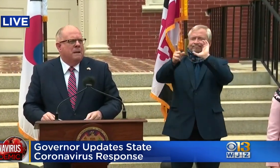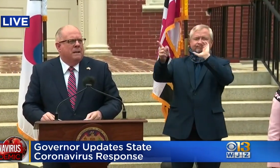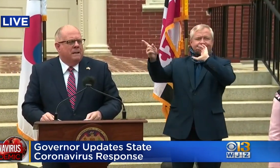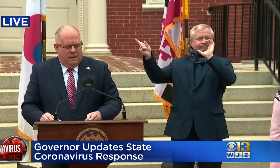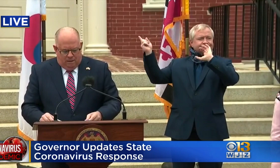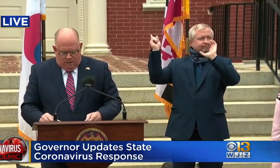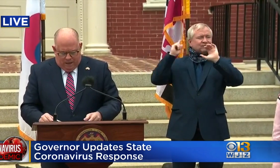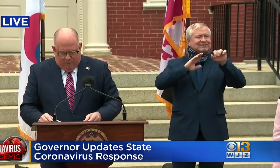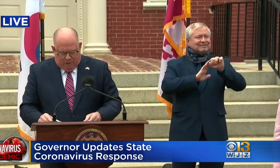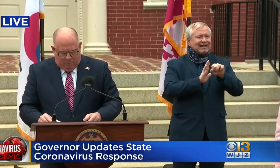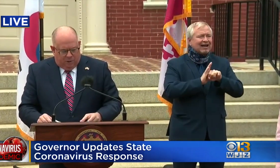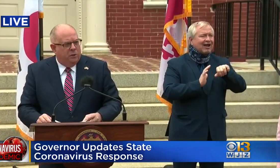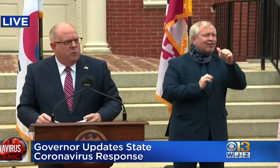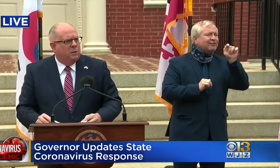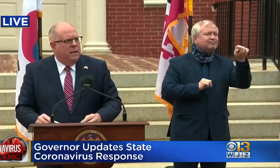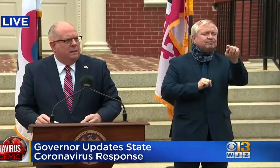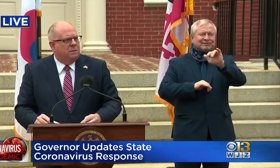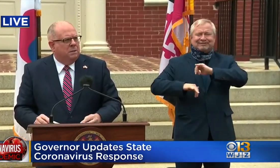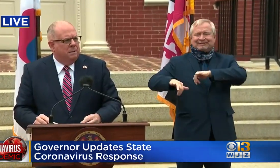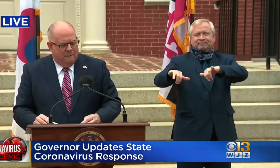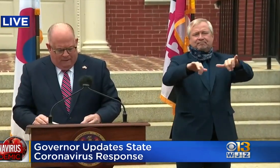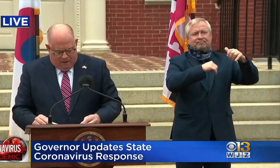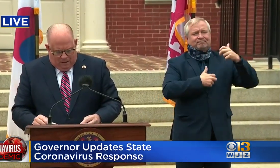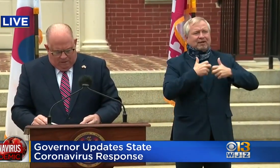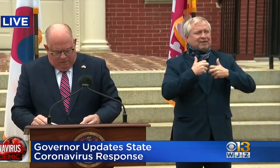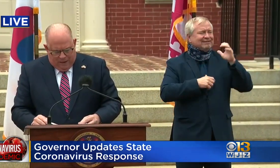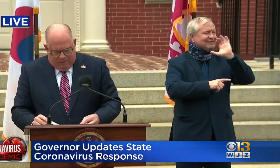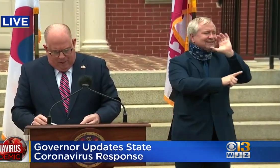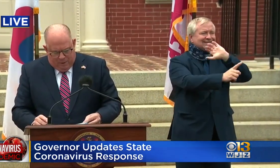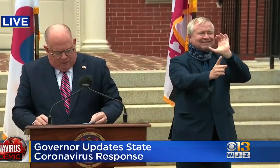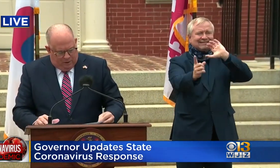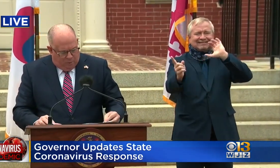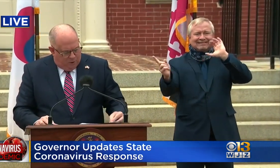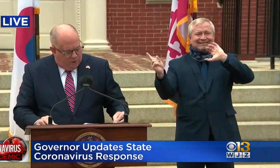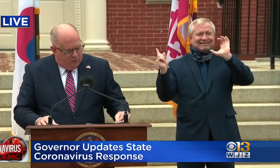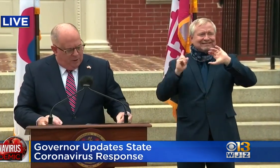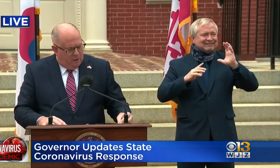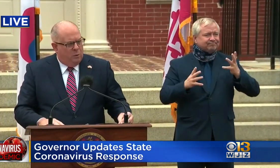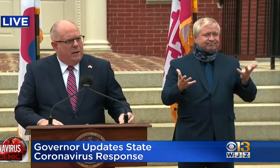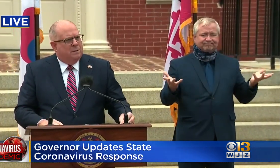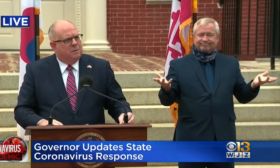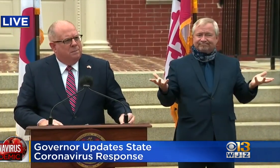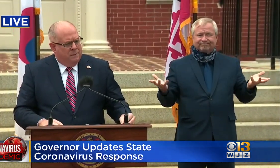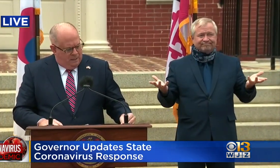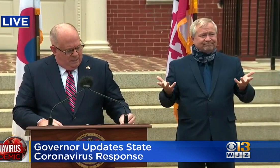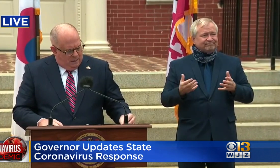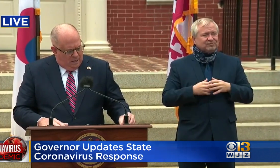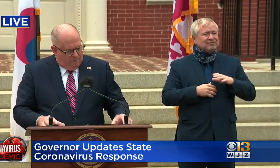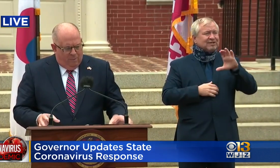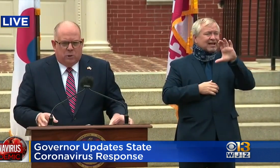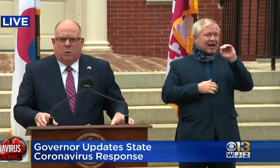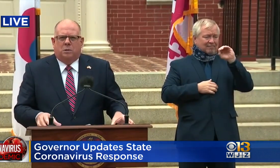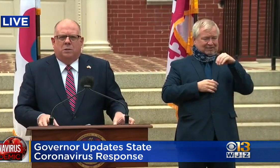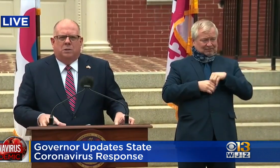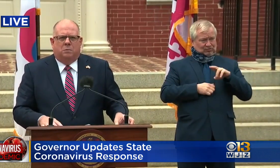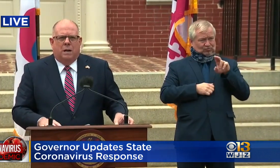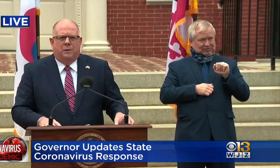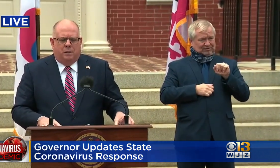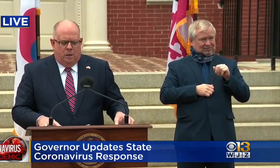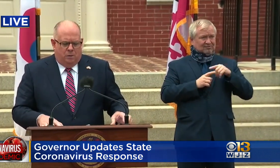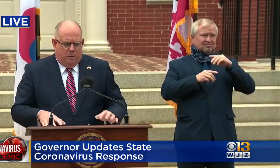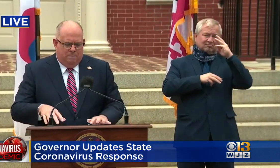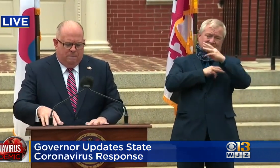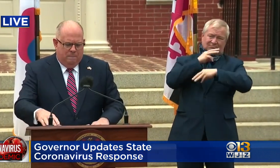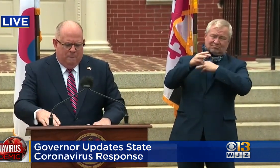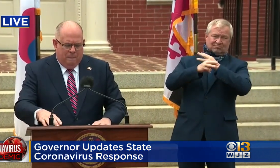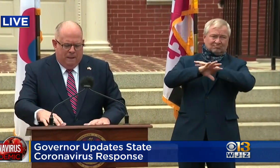in our attempts to procure tests from every domestic producer in the U.S. and from sources around